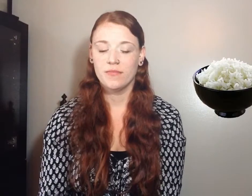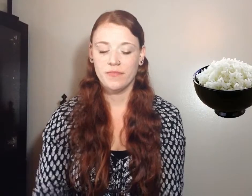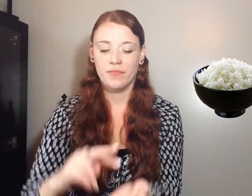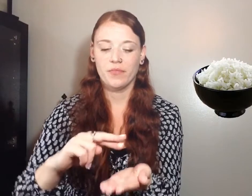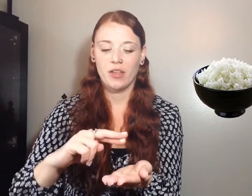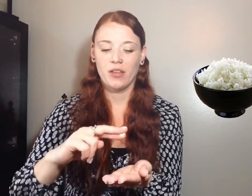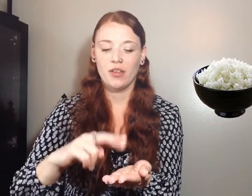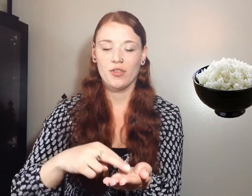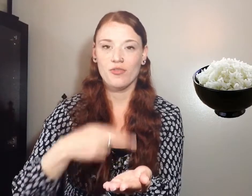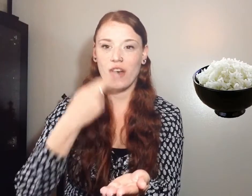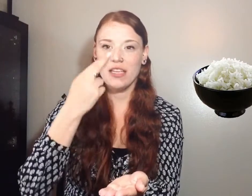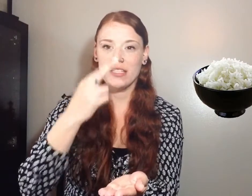Rice.